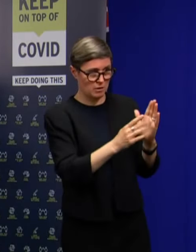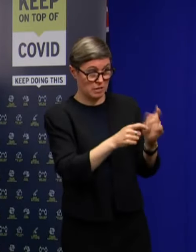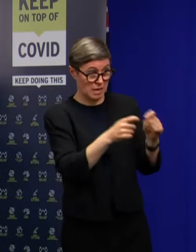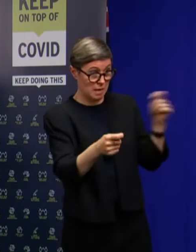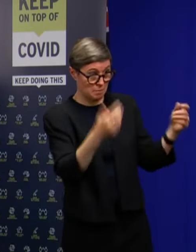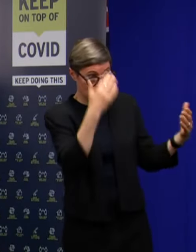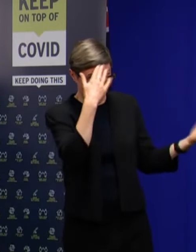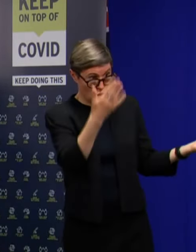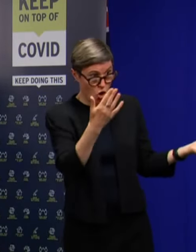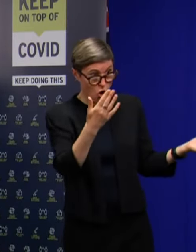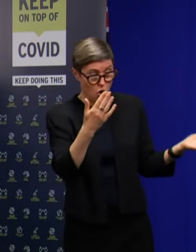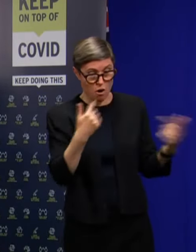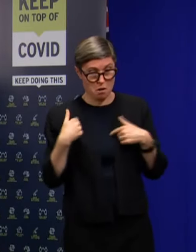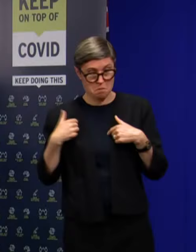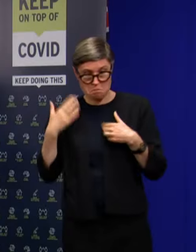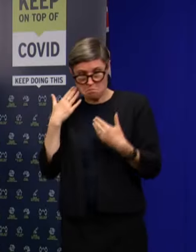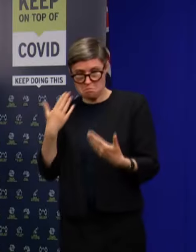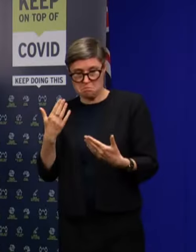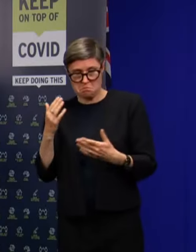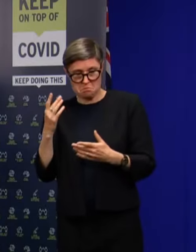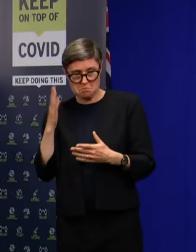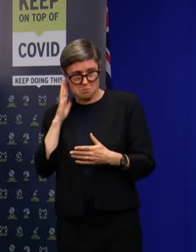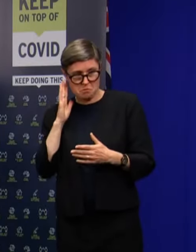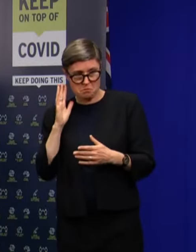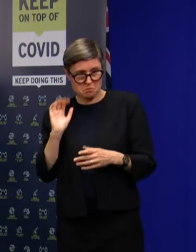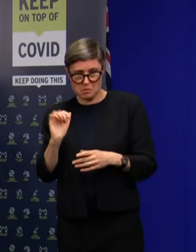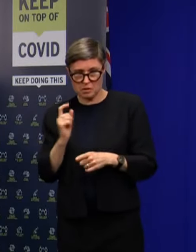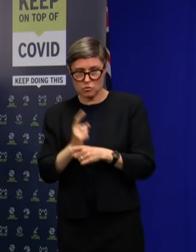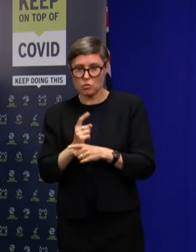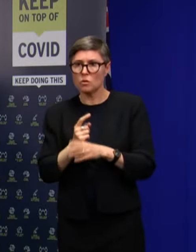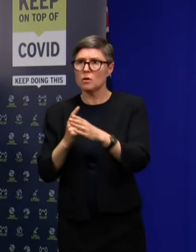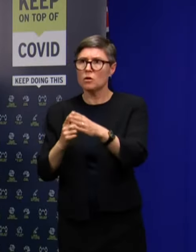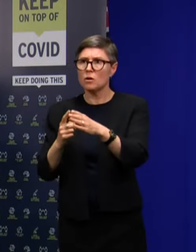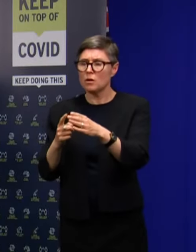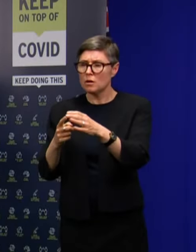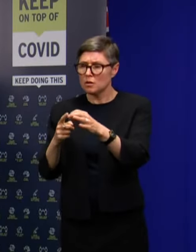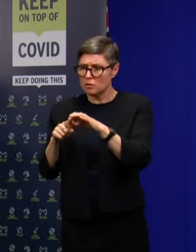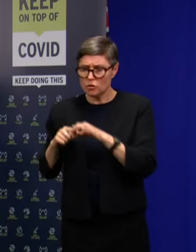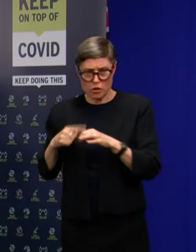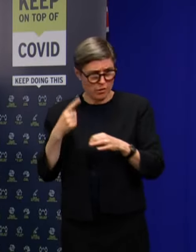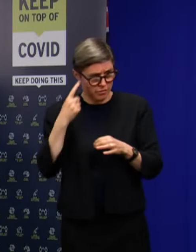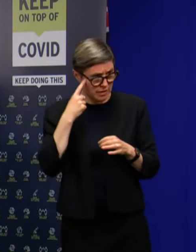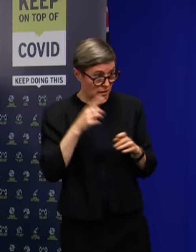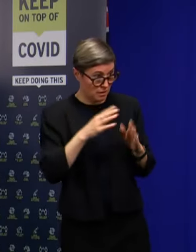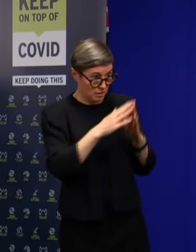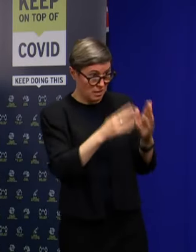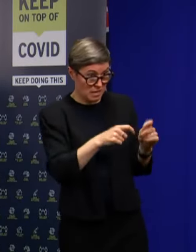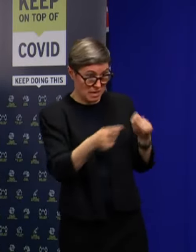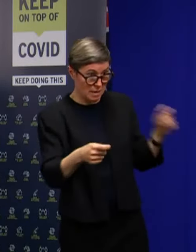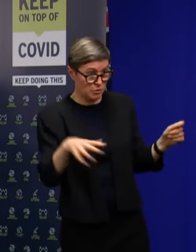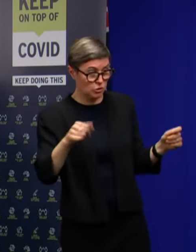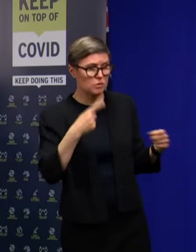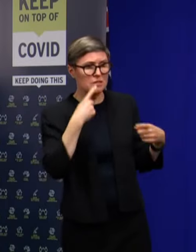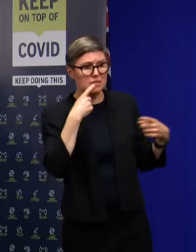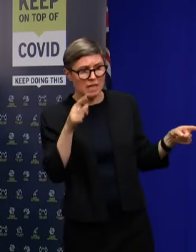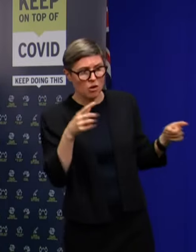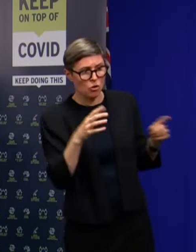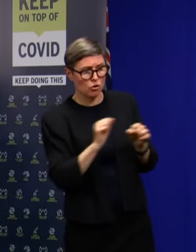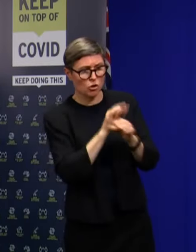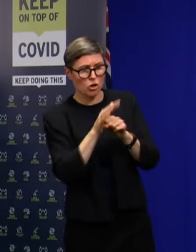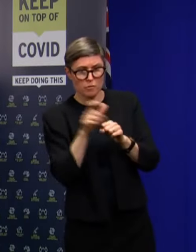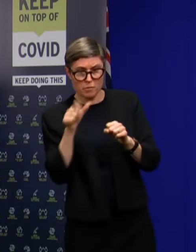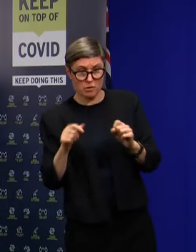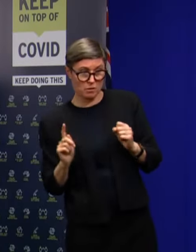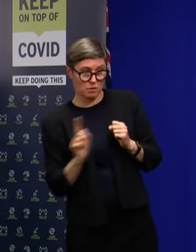to hand. Do you think that they should have been informed that there was a case nearby? No. And my reason for saying that,